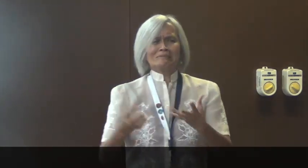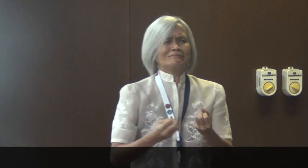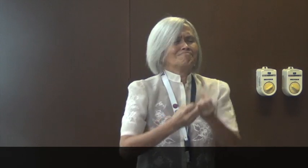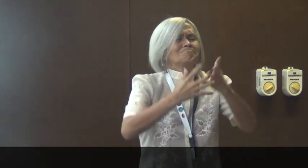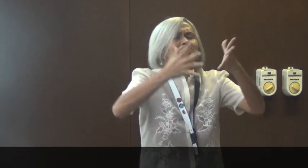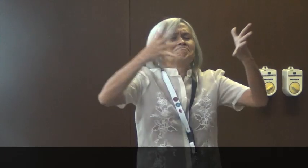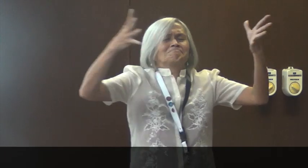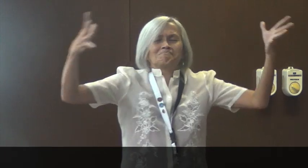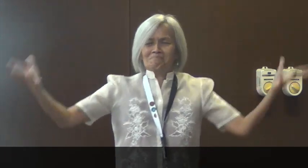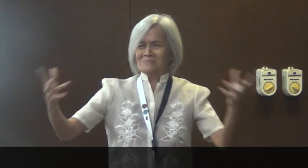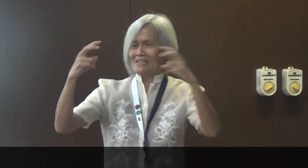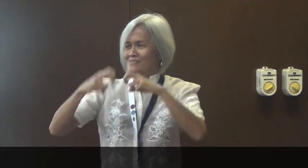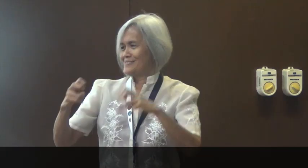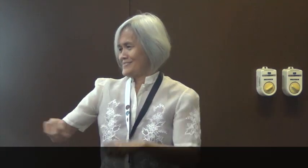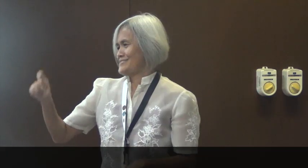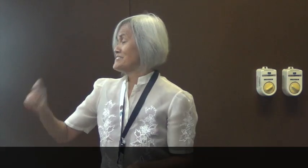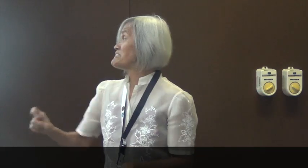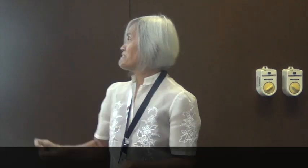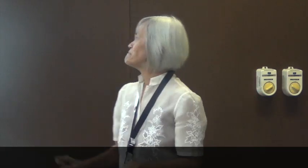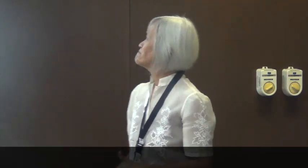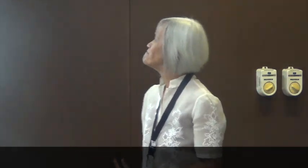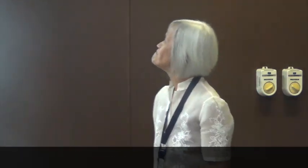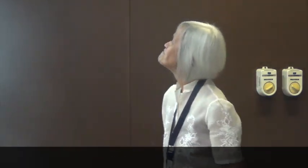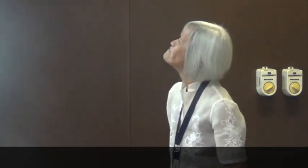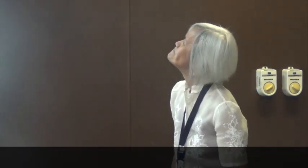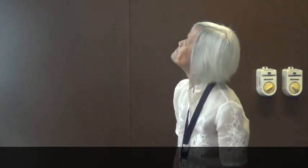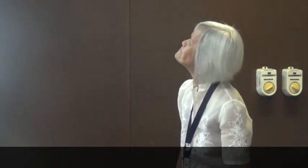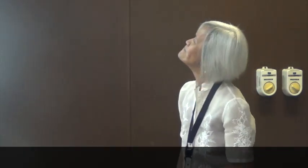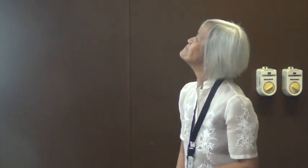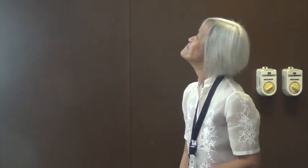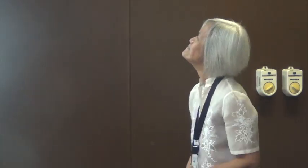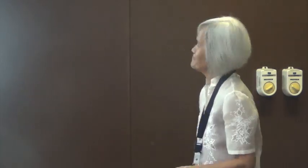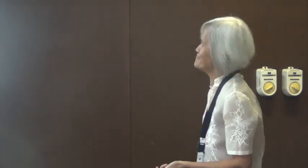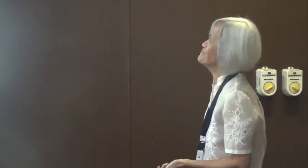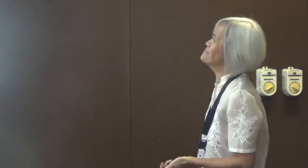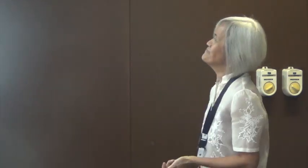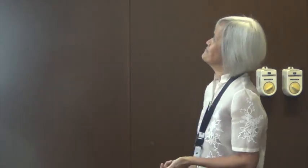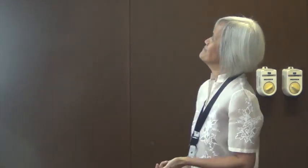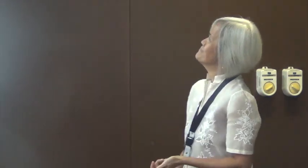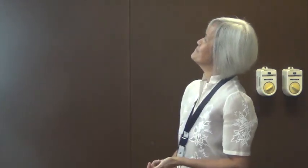and Filipino Deaf culture. There are just too many things that we can study.